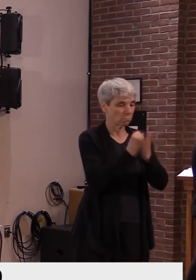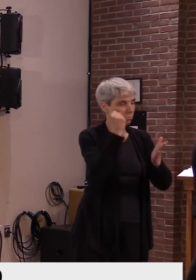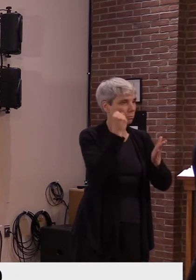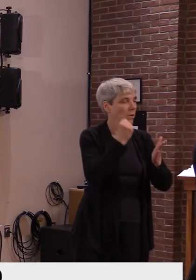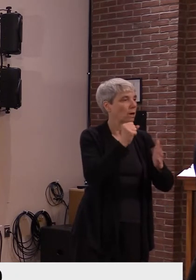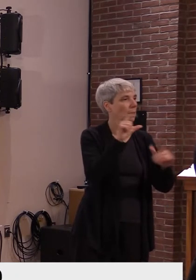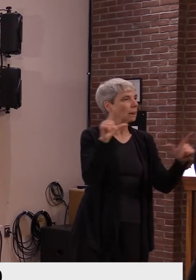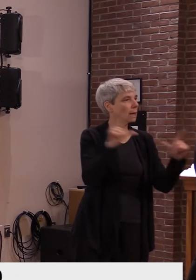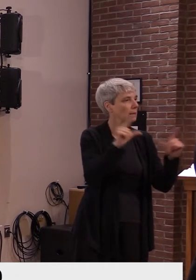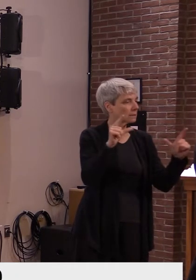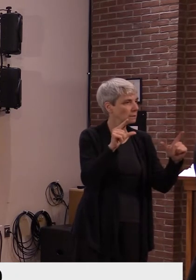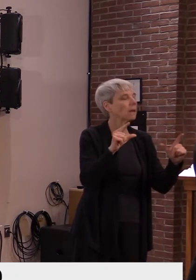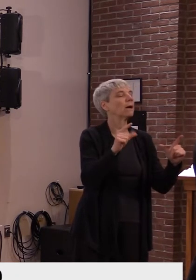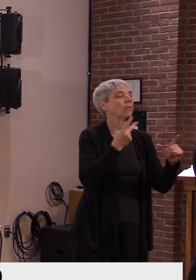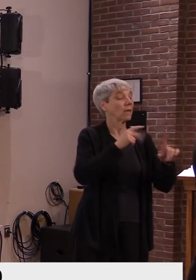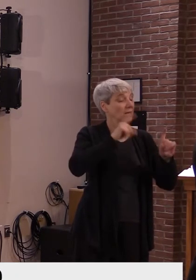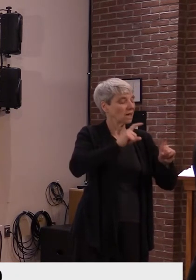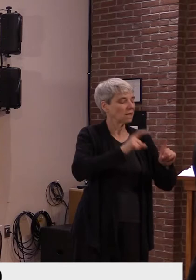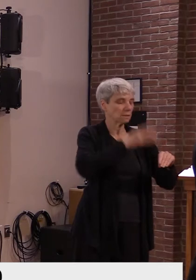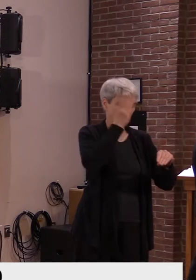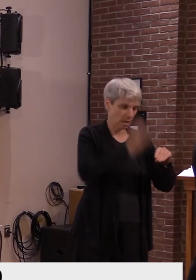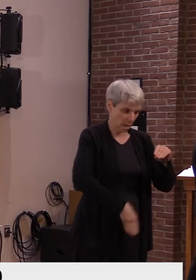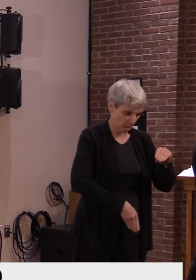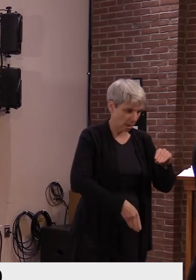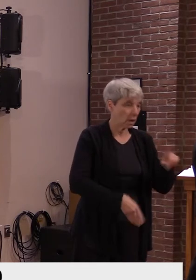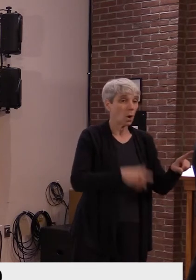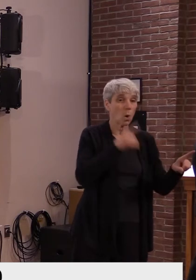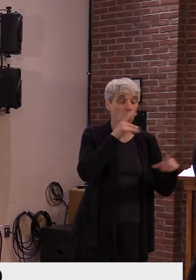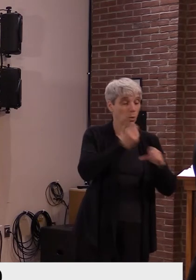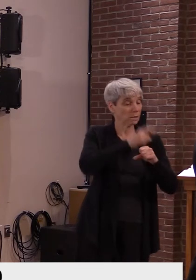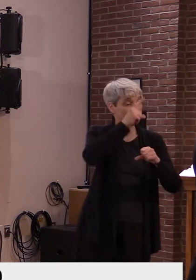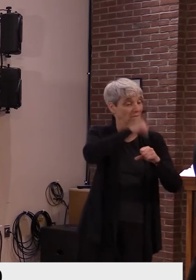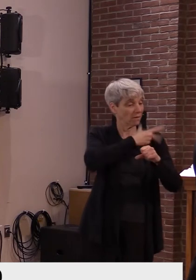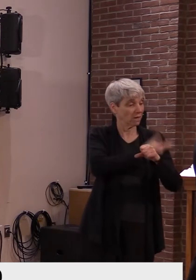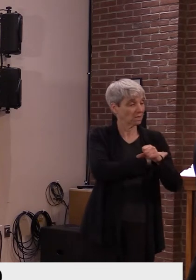and the placebos will be given the option to be given the vaccine.